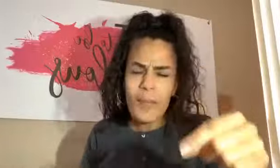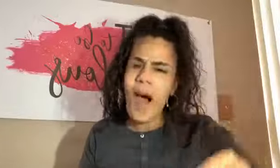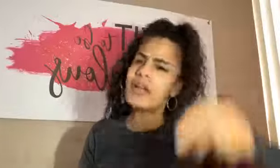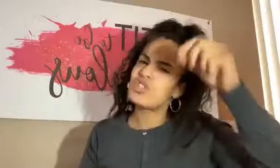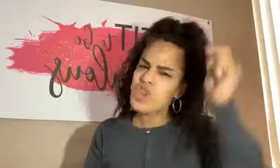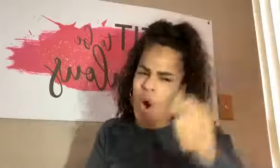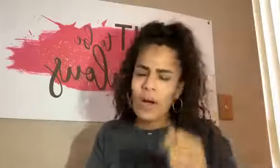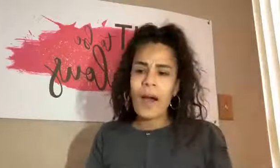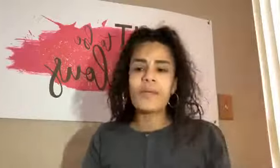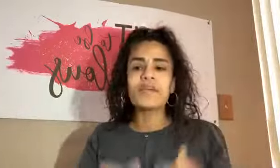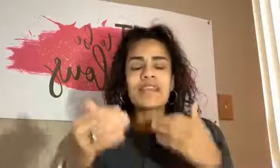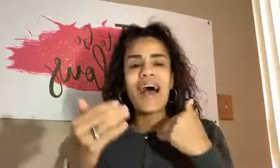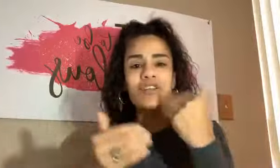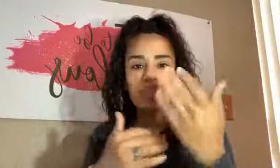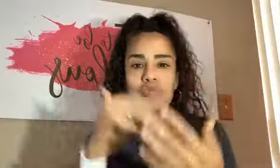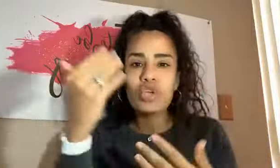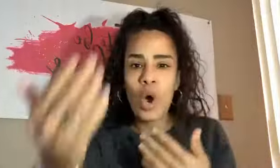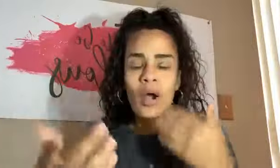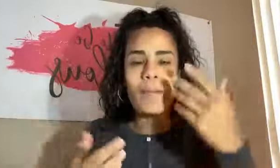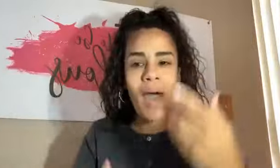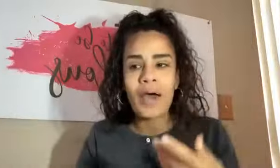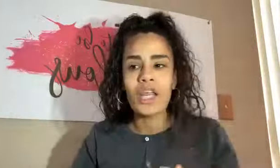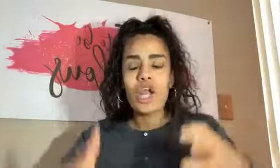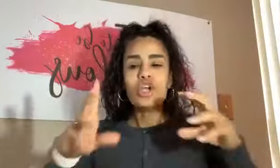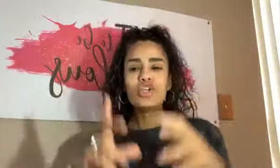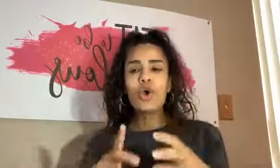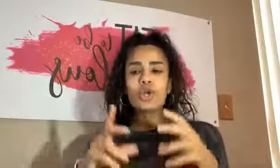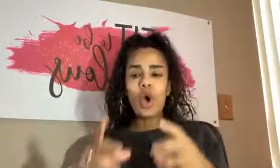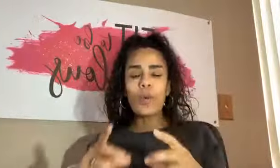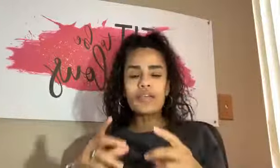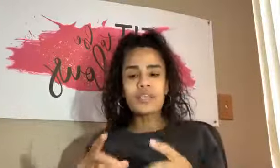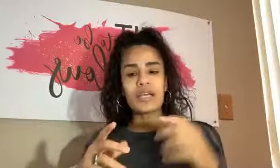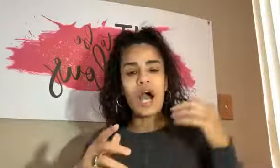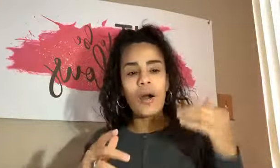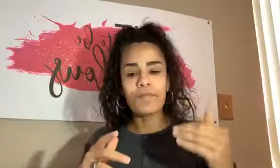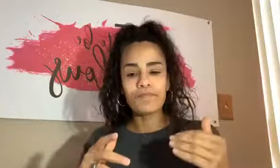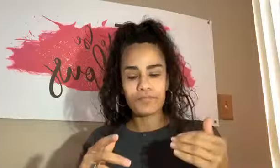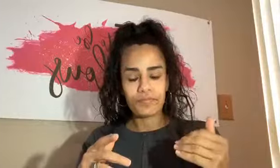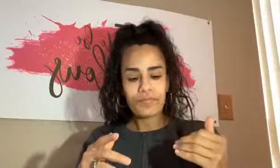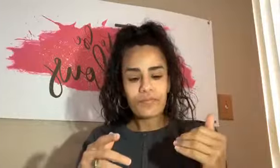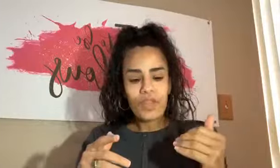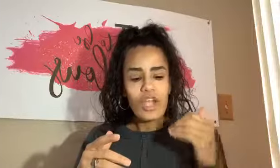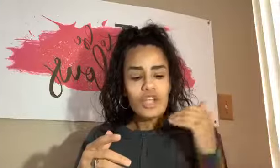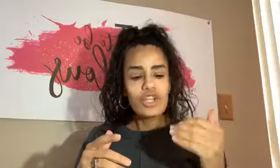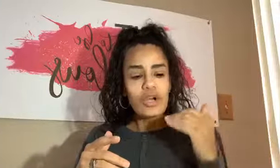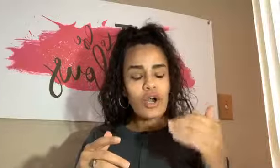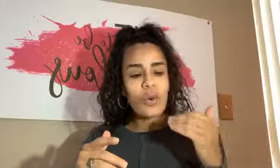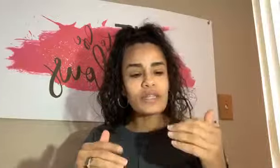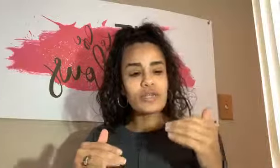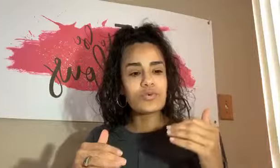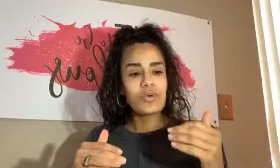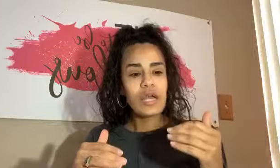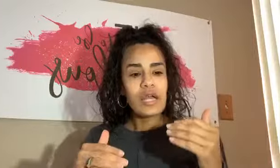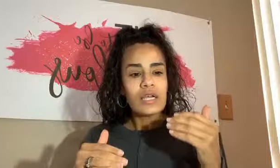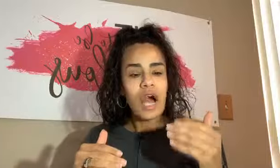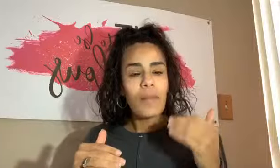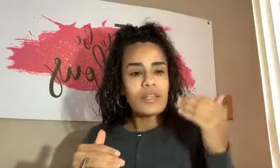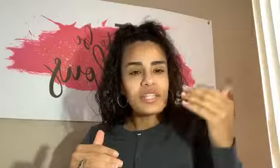about it, talk about it, because as you talk about it, you're going to come, you're going to come into